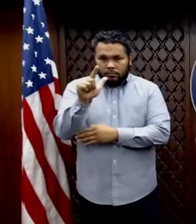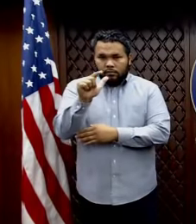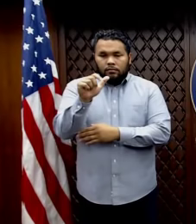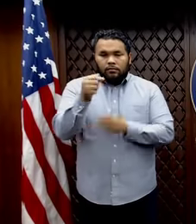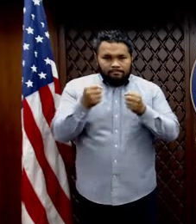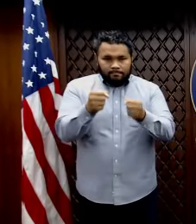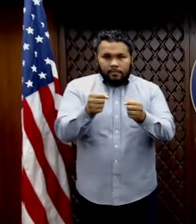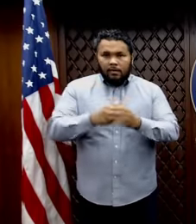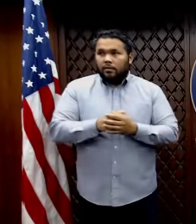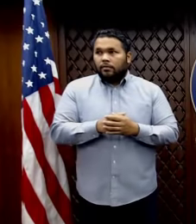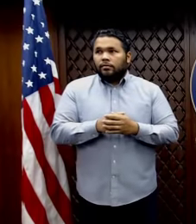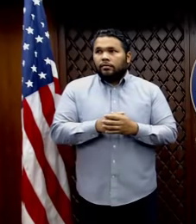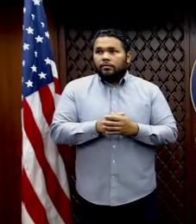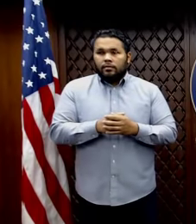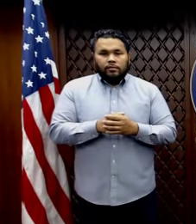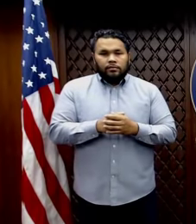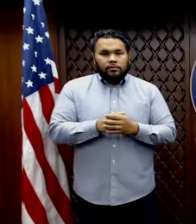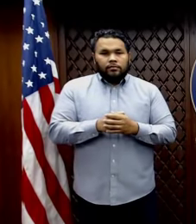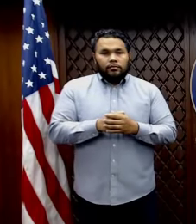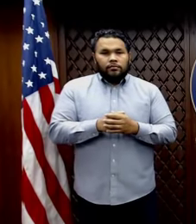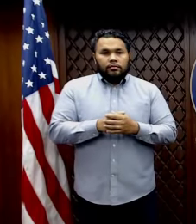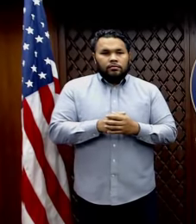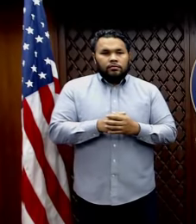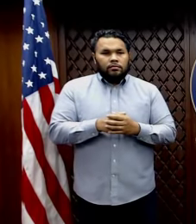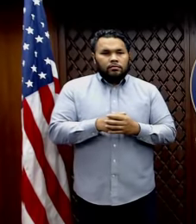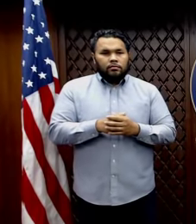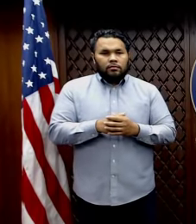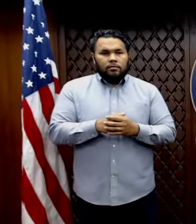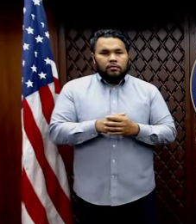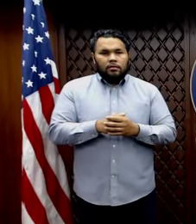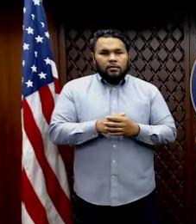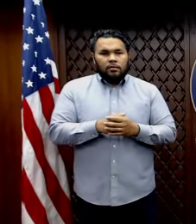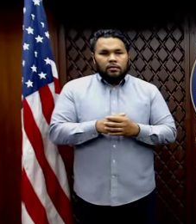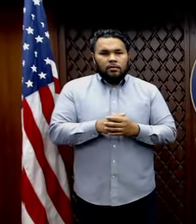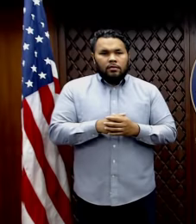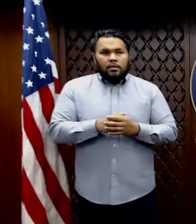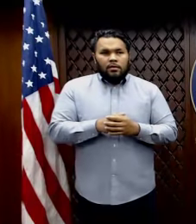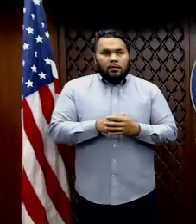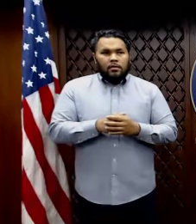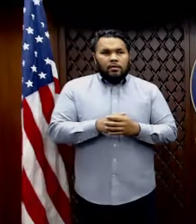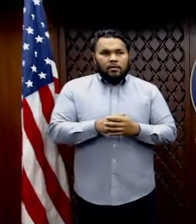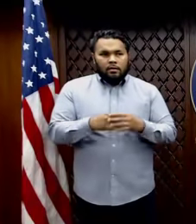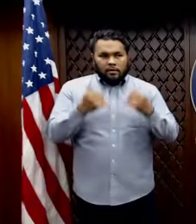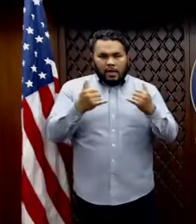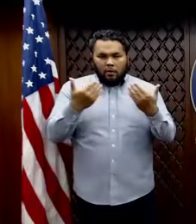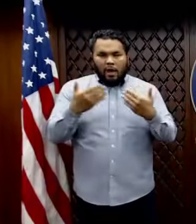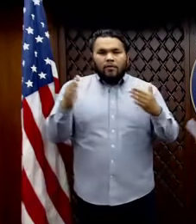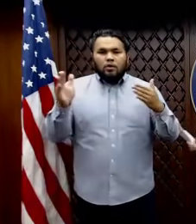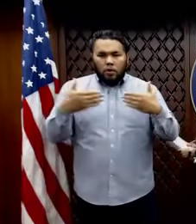I'm okay, thank you. You're okay, thank you. Now we'll have closing remarks from Lieutenant Governor Josh Tenorio.